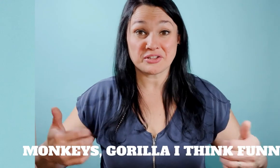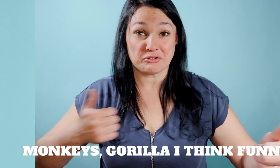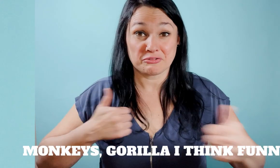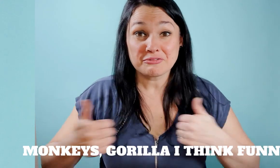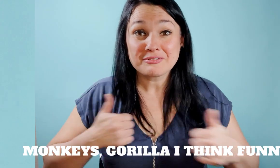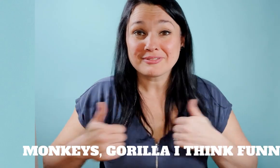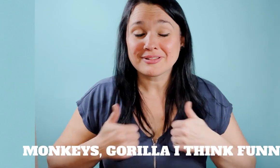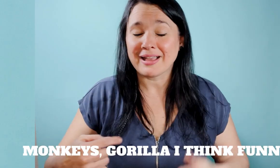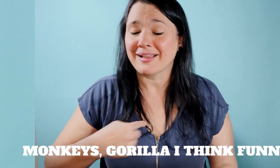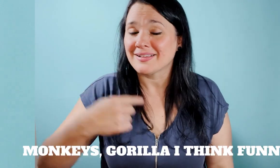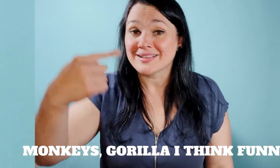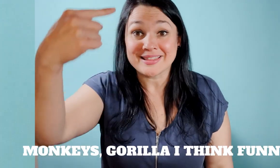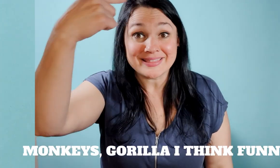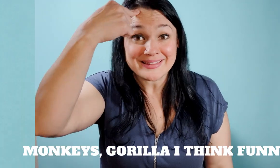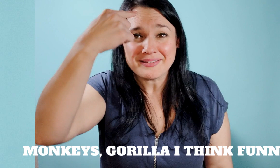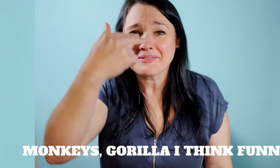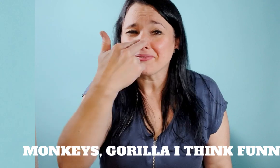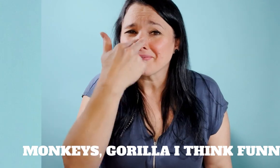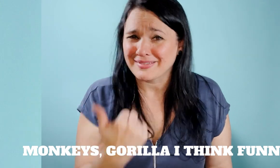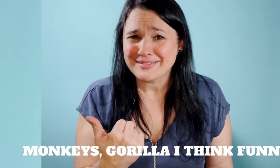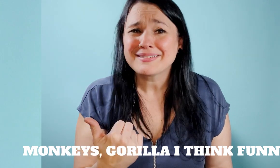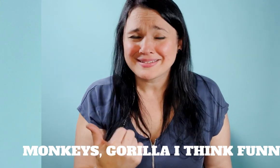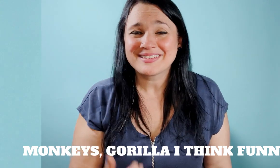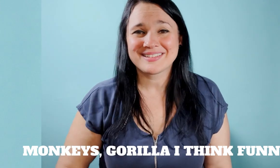monkeys gorillas I think are funny